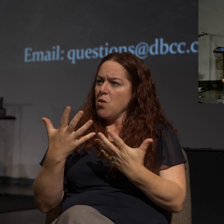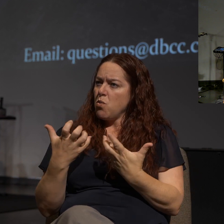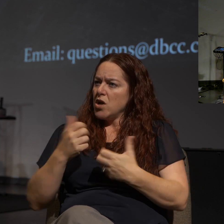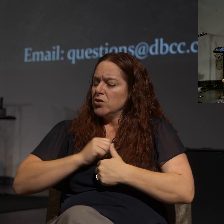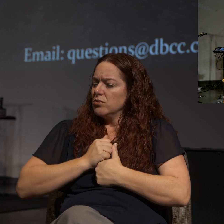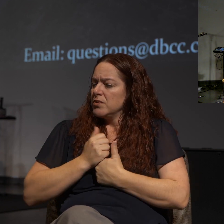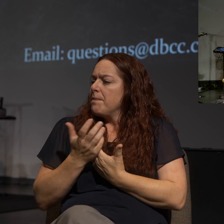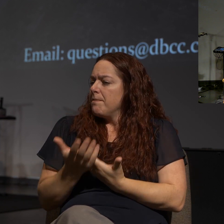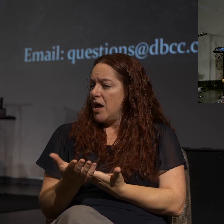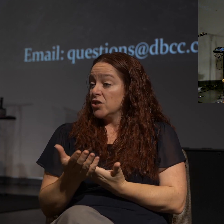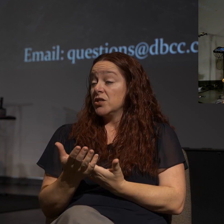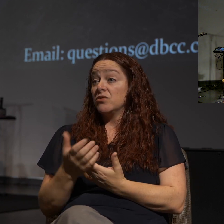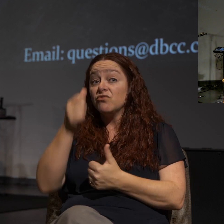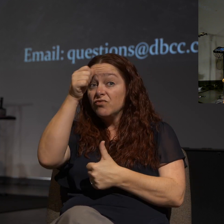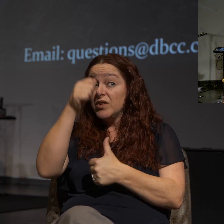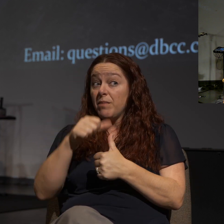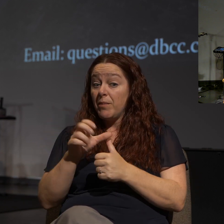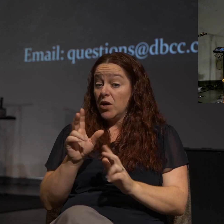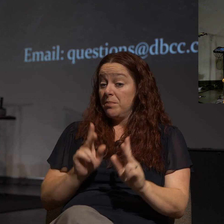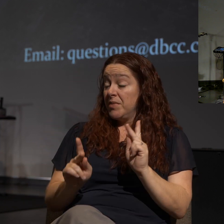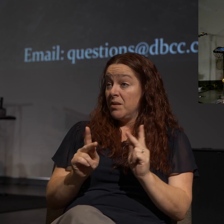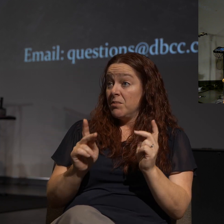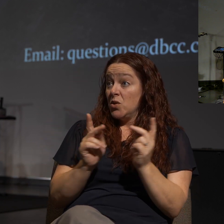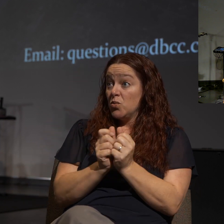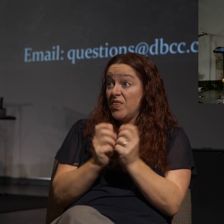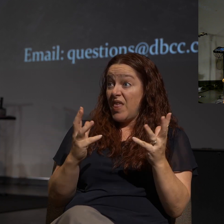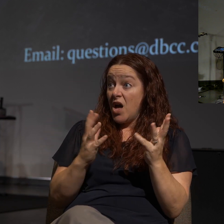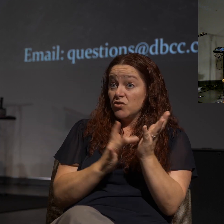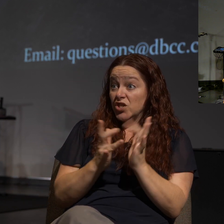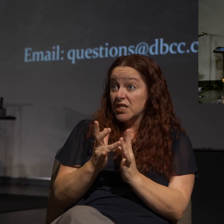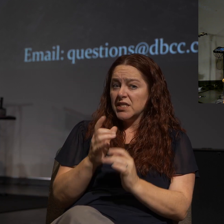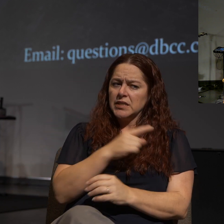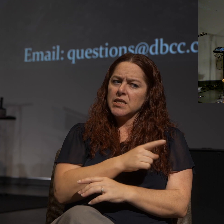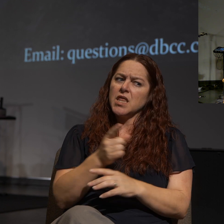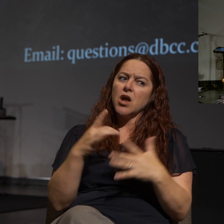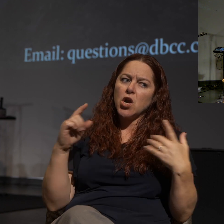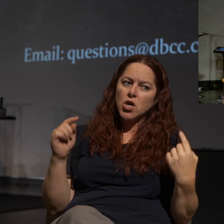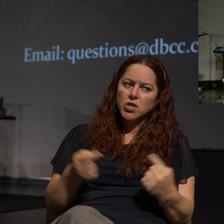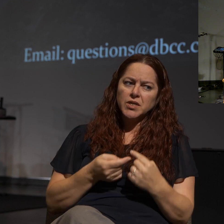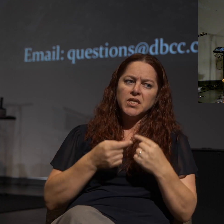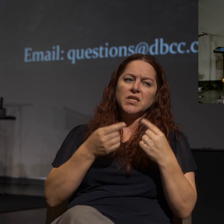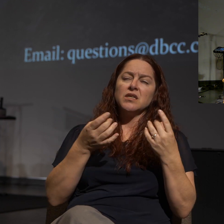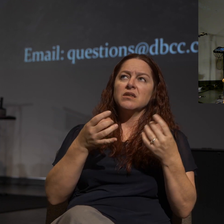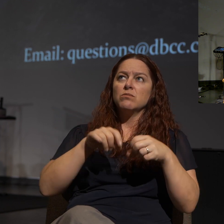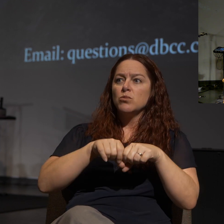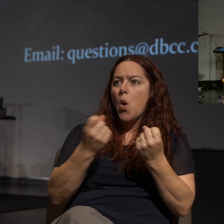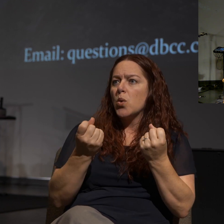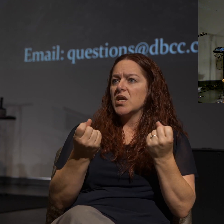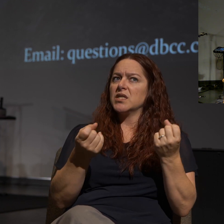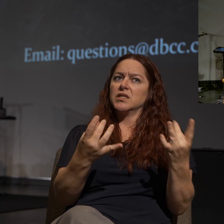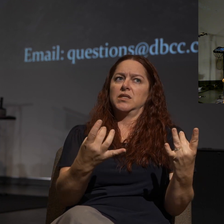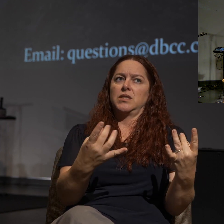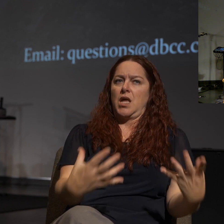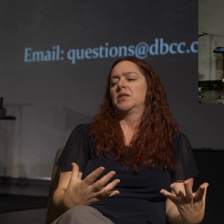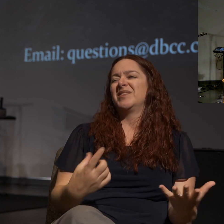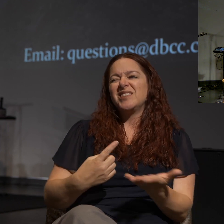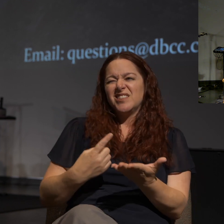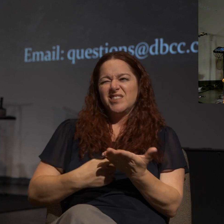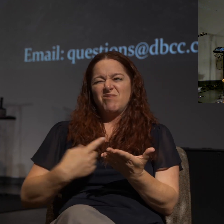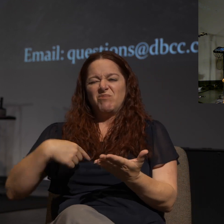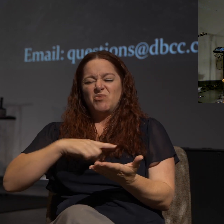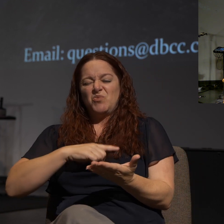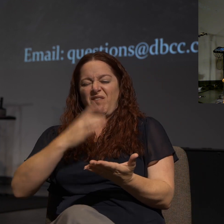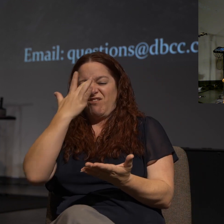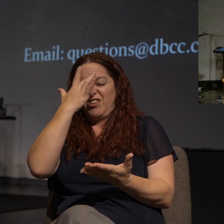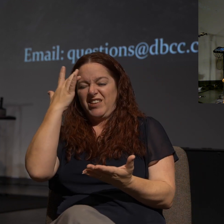folks, we need to remind ourselves that people who don't have Jesus are hurting and broken and desperate. We forget that sometimes, and we